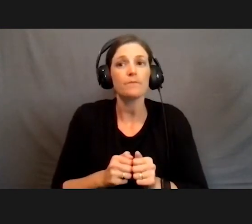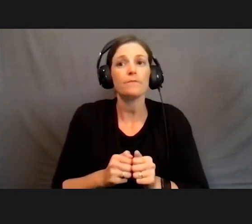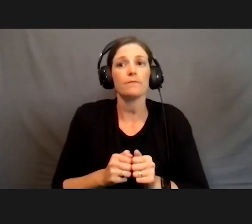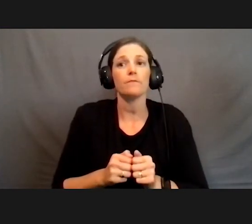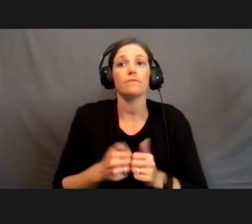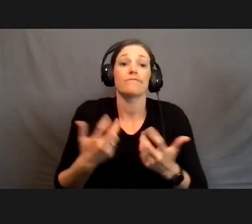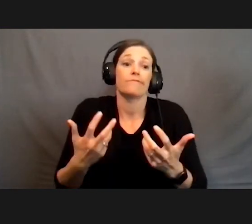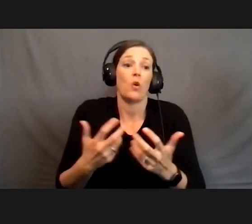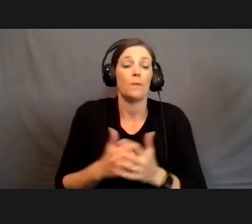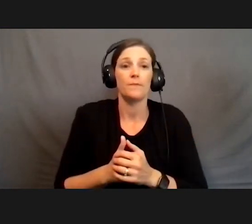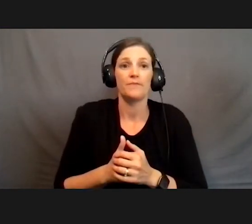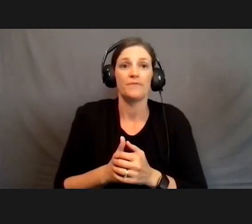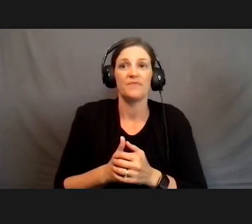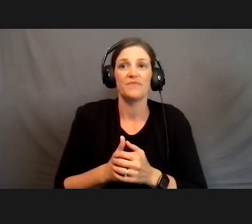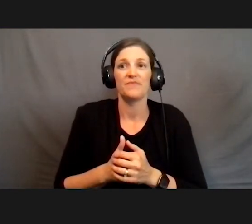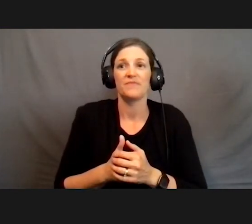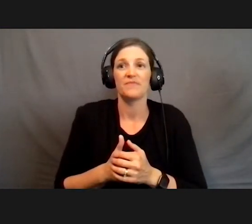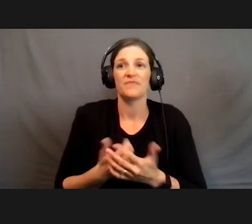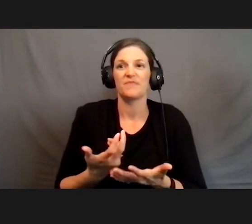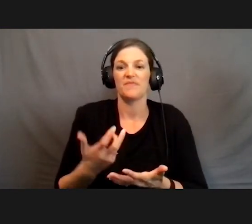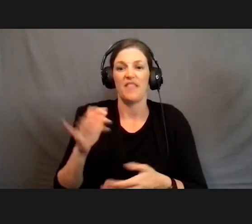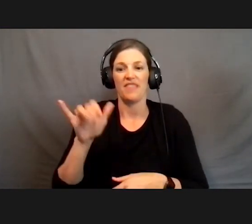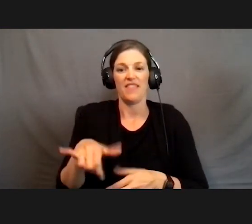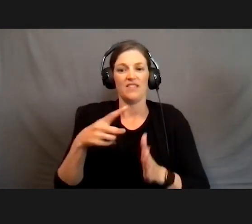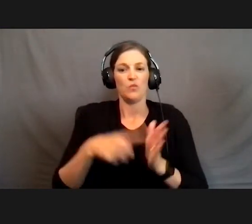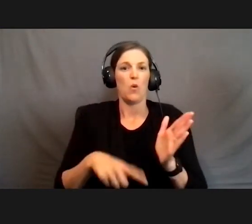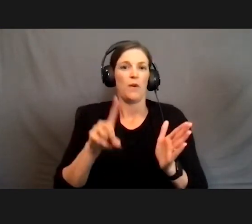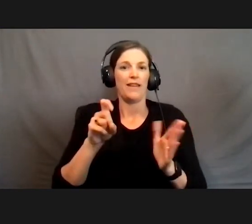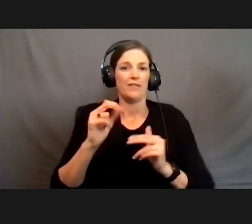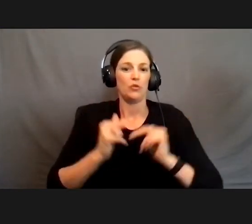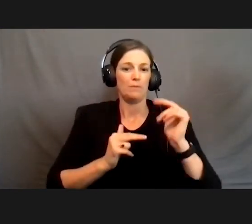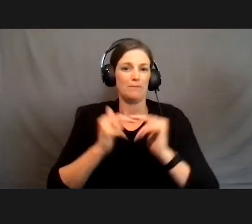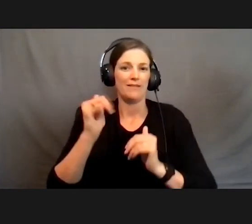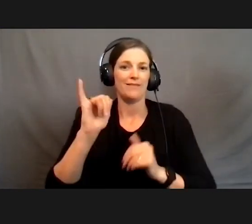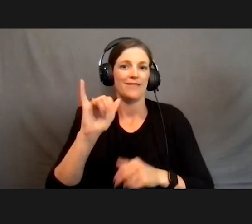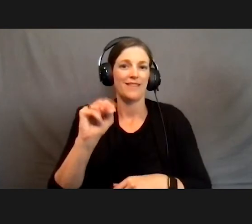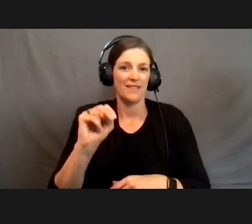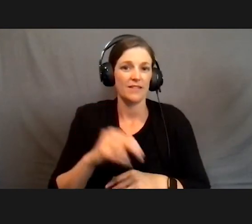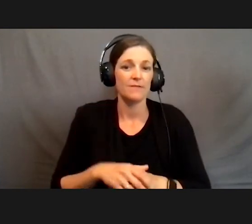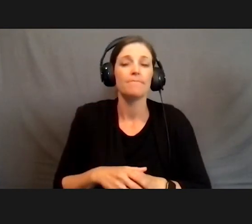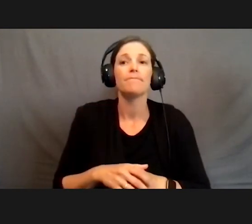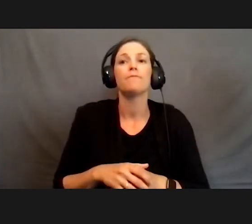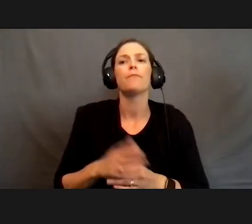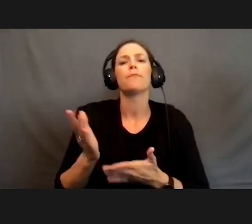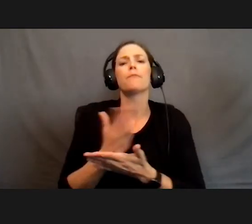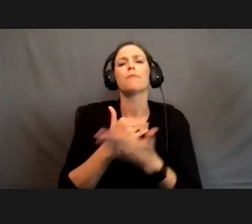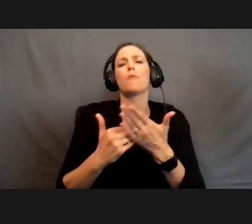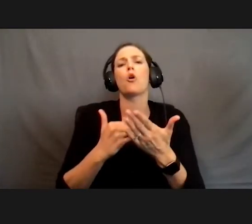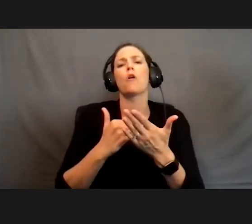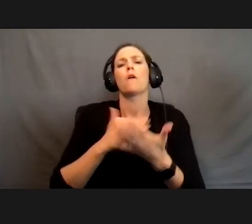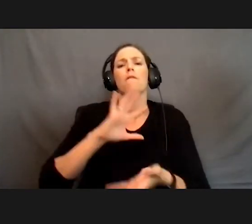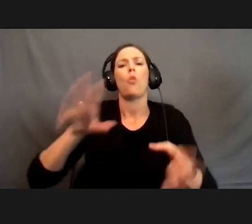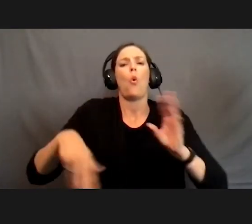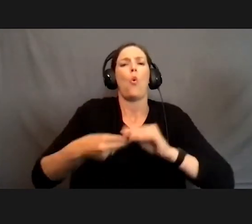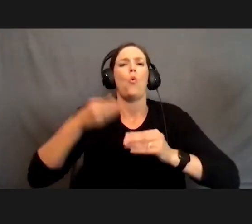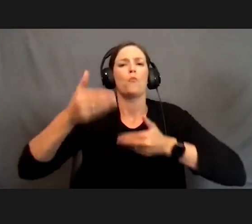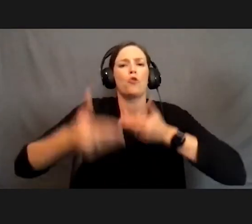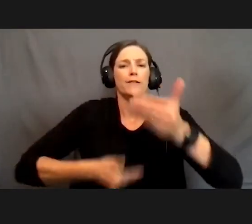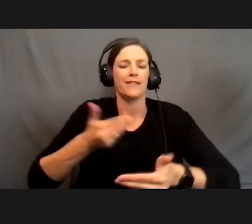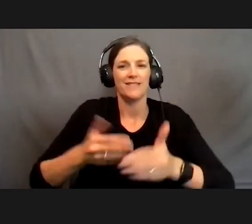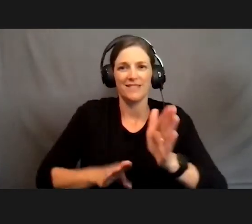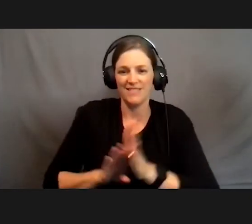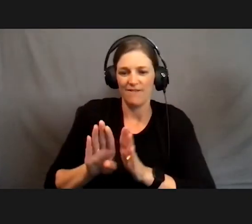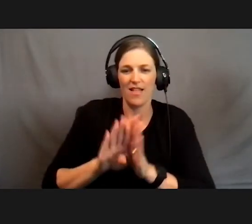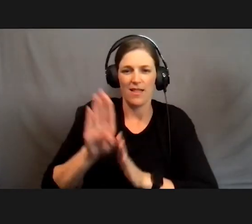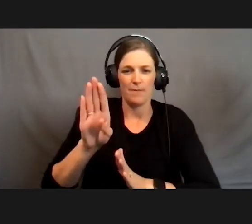So, you know, that's that's what we have to build into it. that's, you know, part of this whole process is developing it. So we also